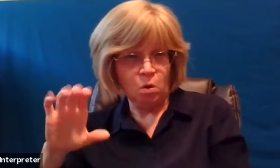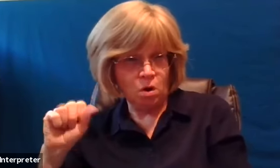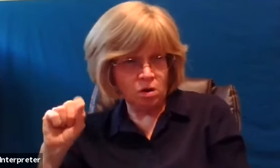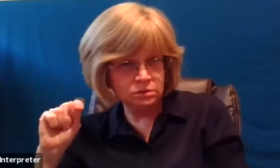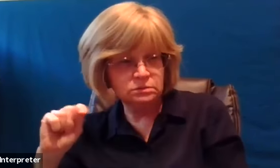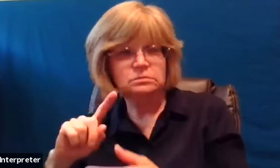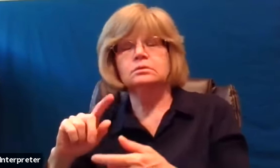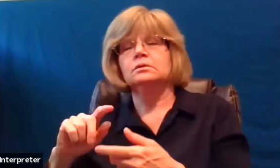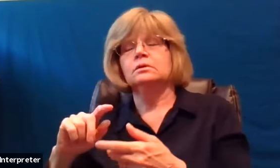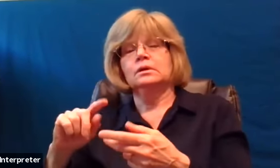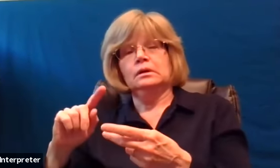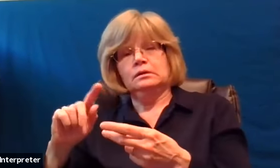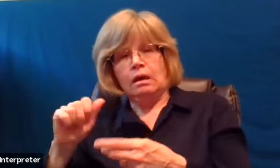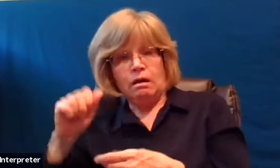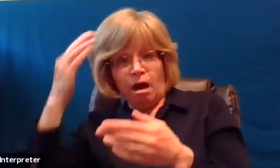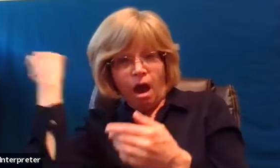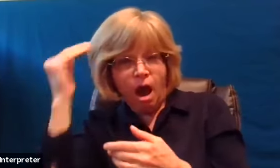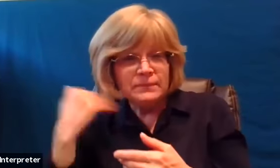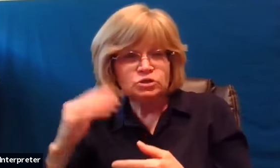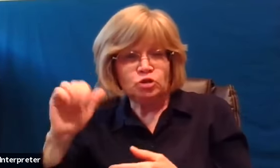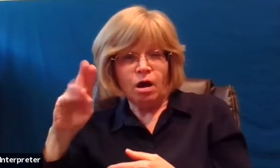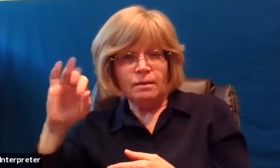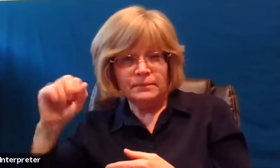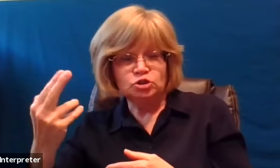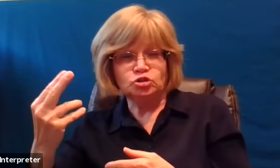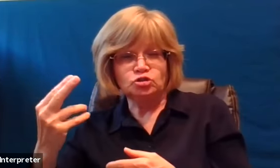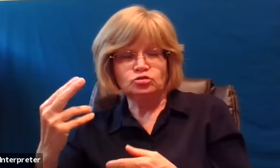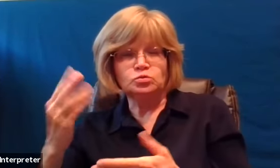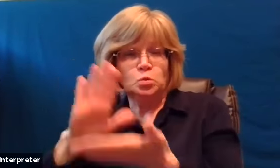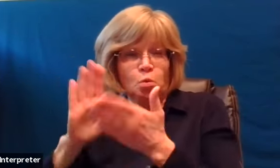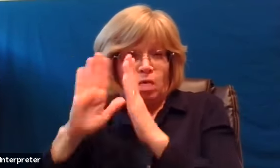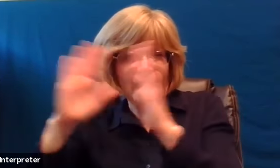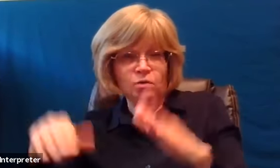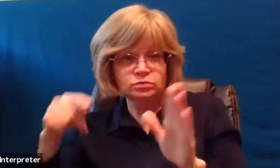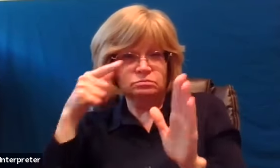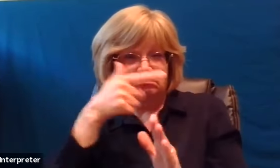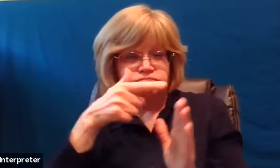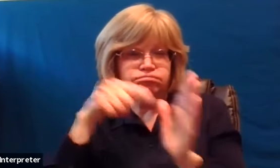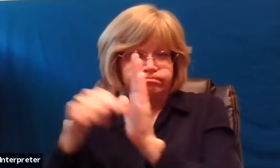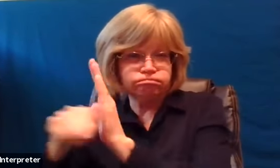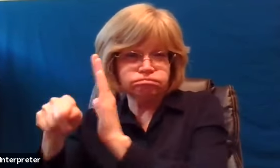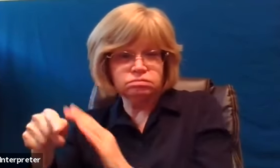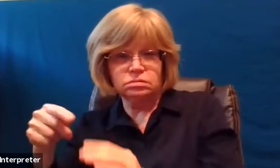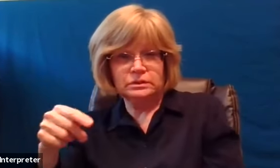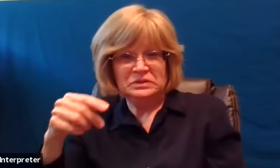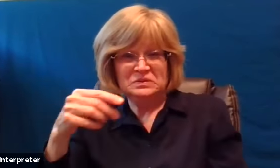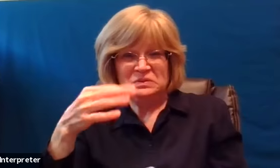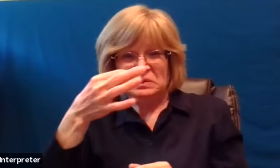amish nickel mines school massacre right down the road here in laxford county from the severest